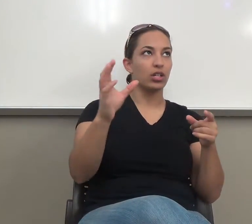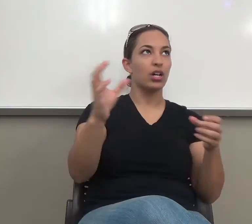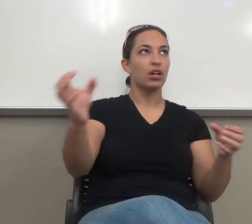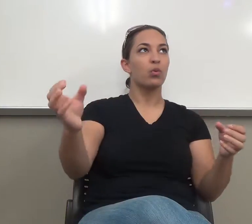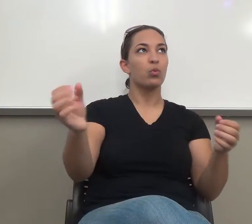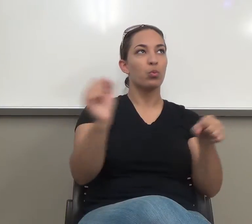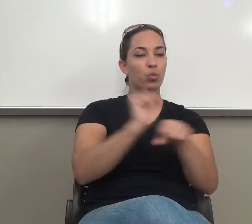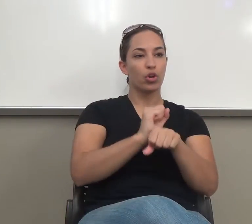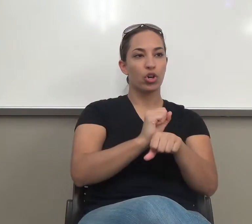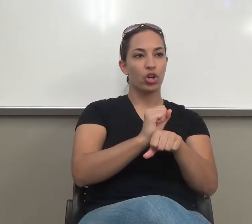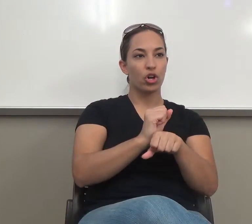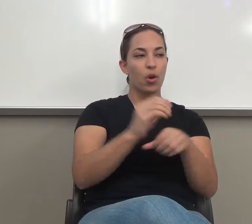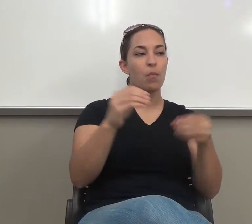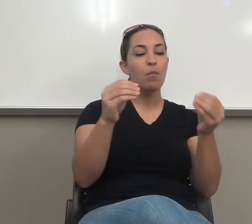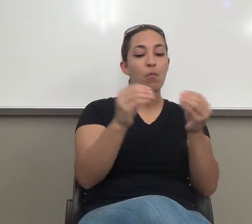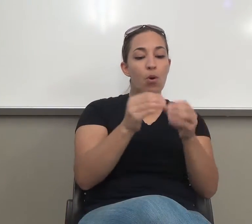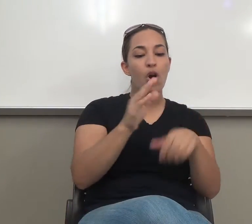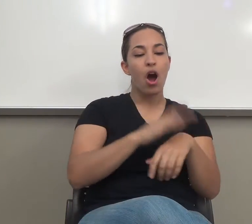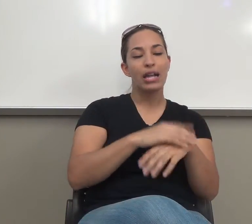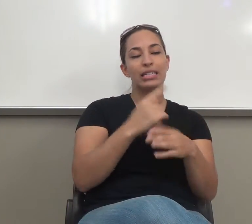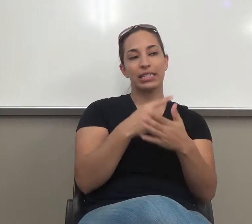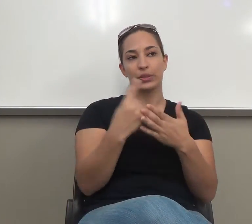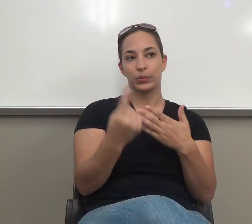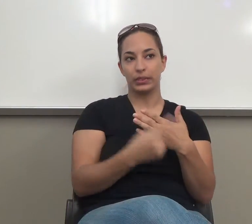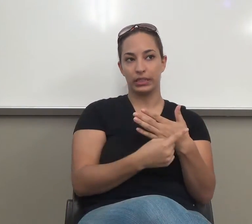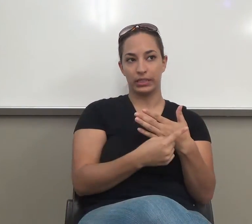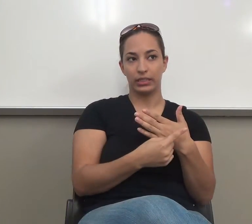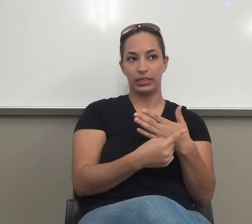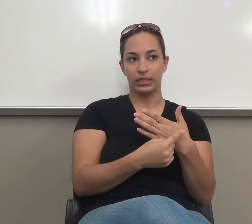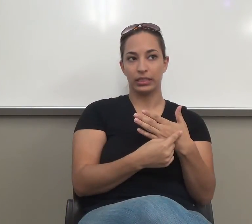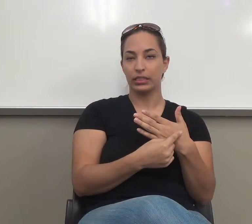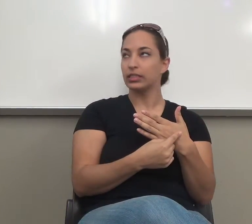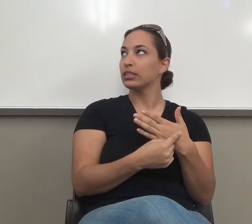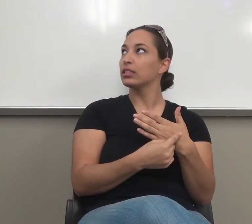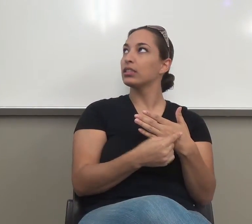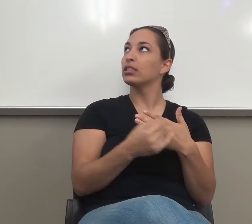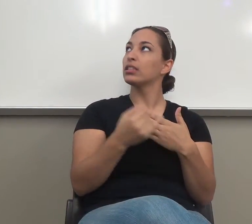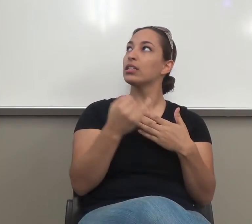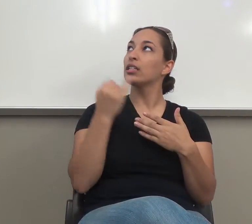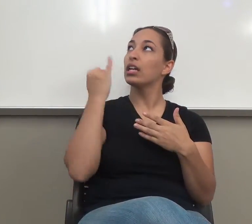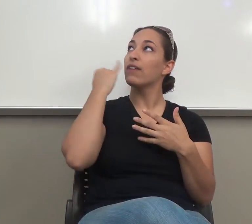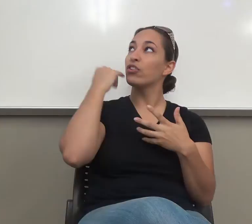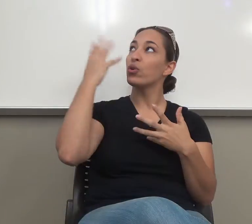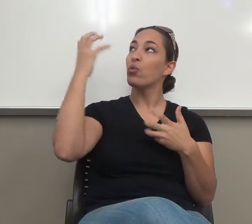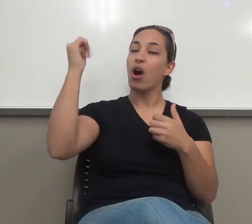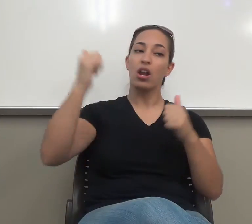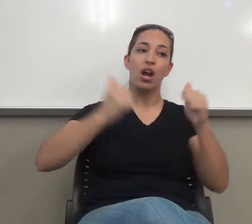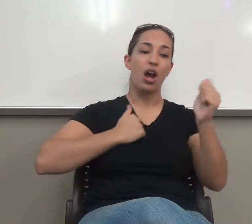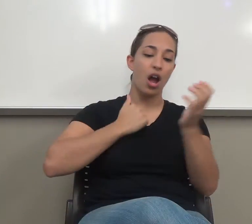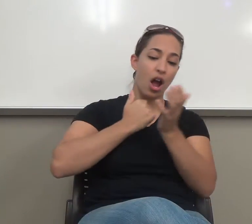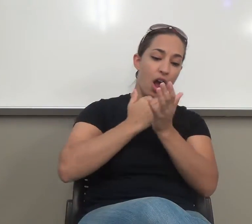if you're ready. If want to look into this, the part in that, the rest of the class is going to be an email.